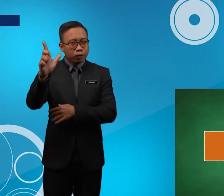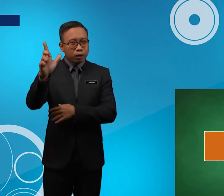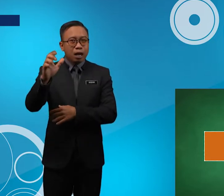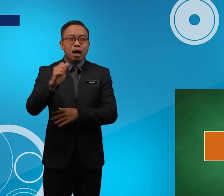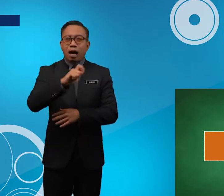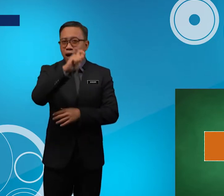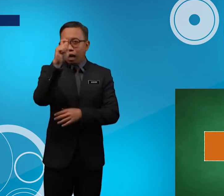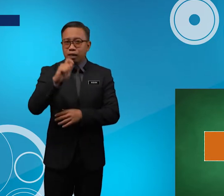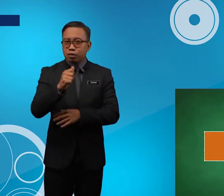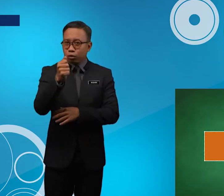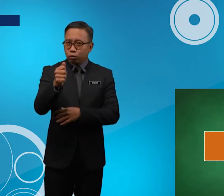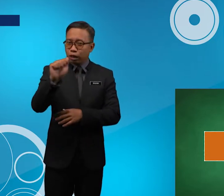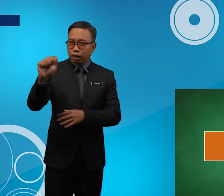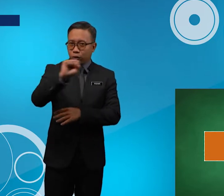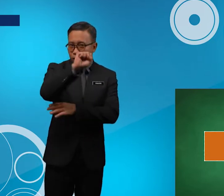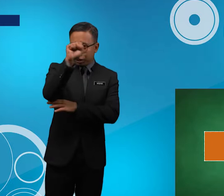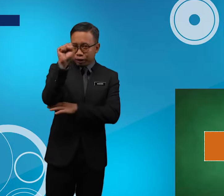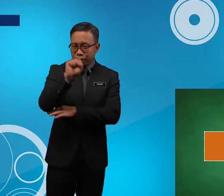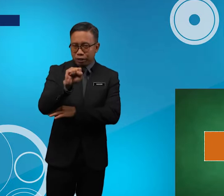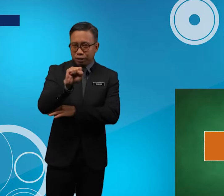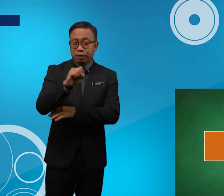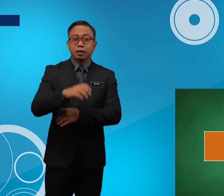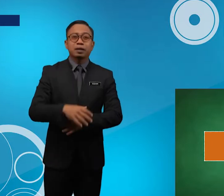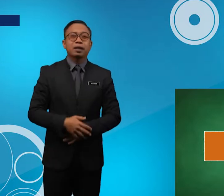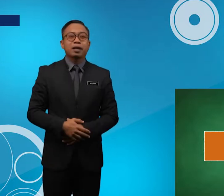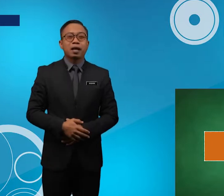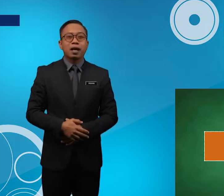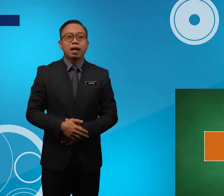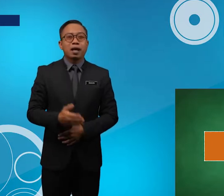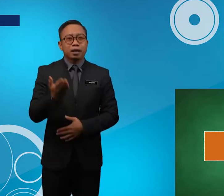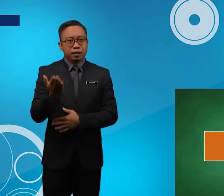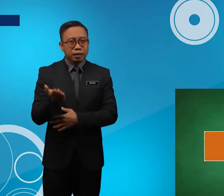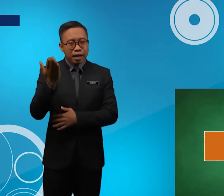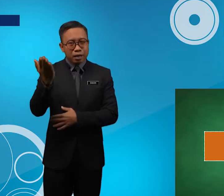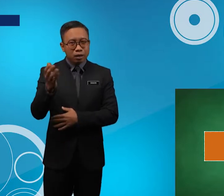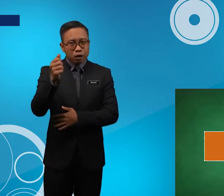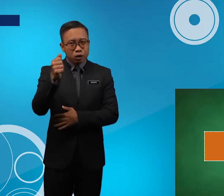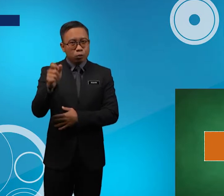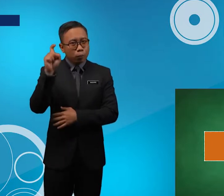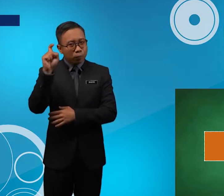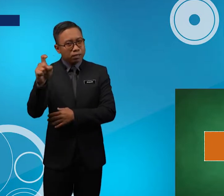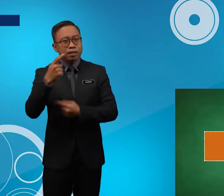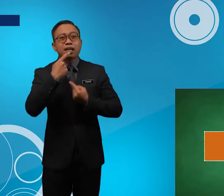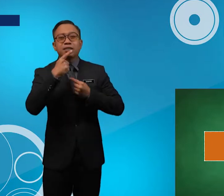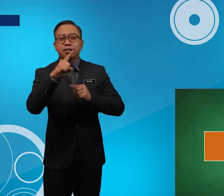Ask You A Question Then You Must Answer